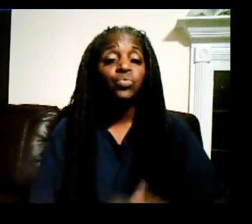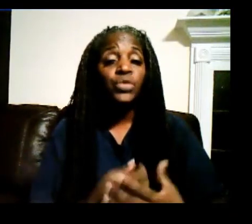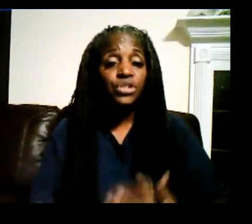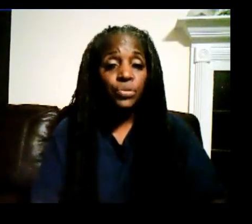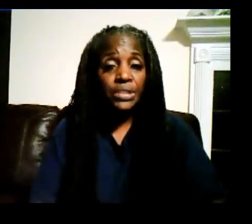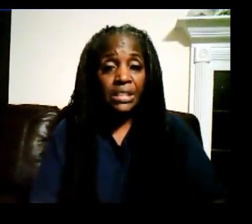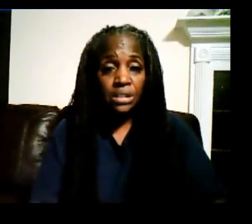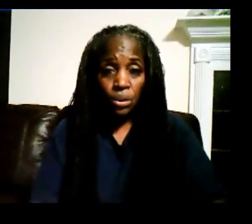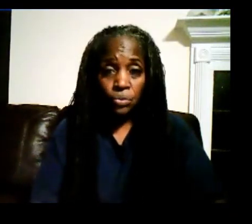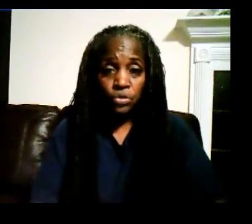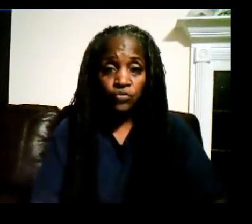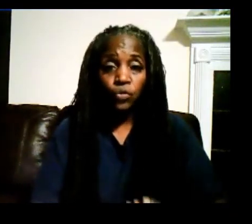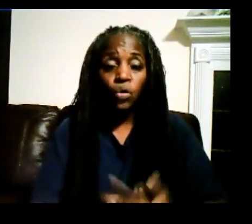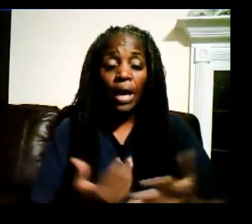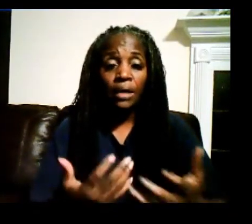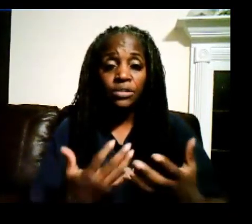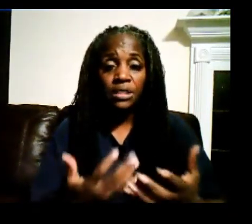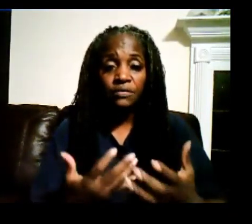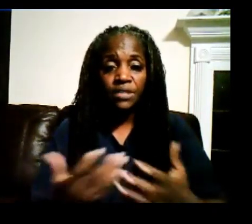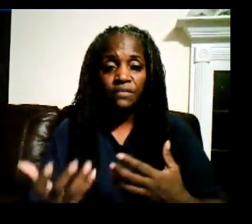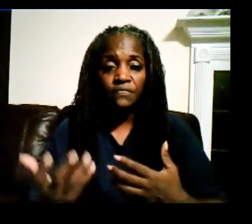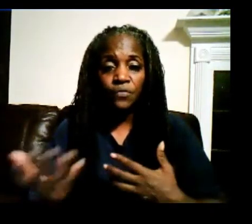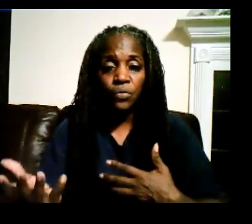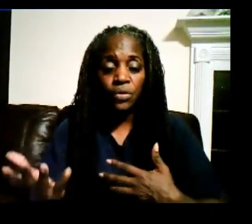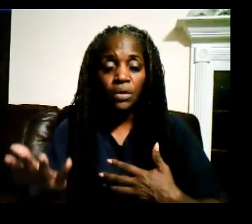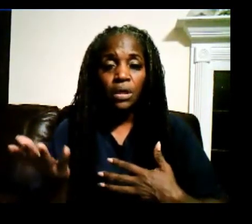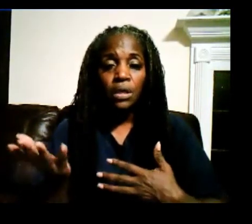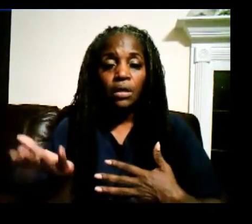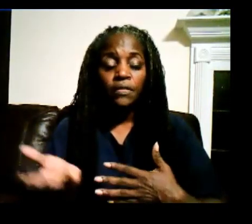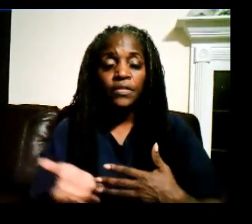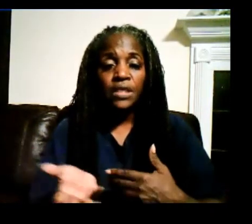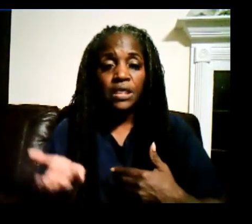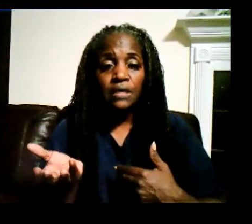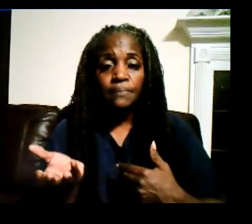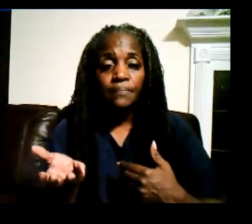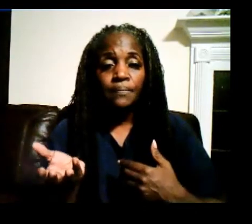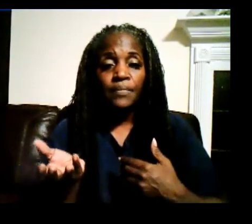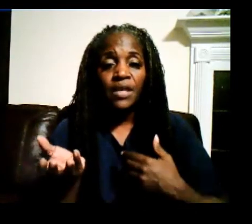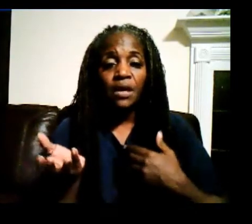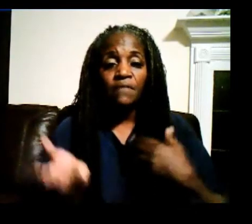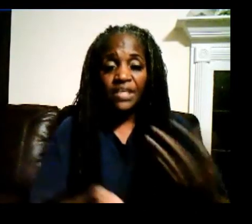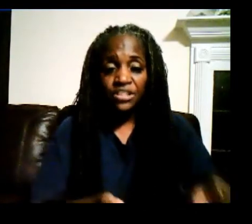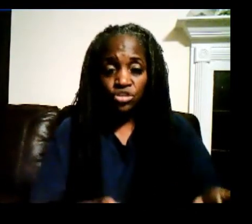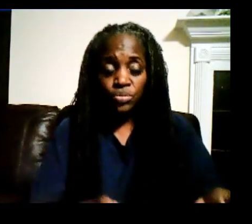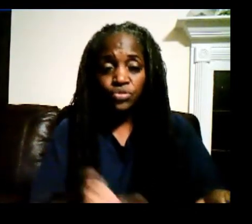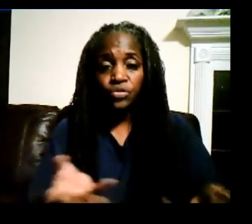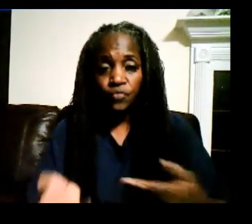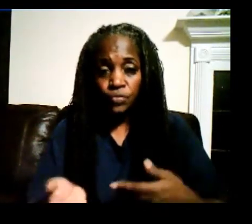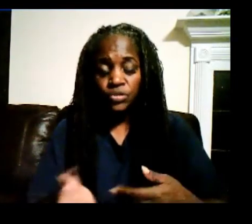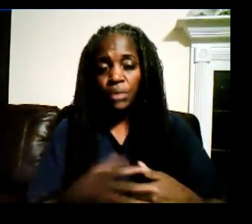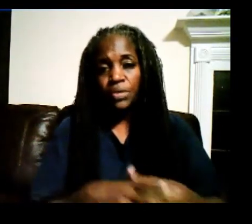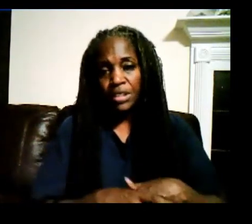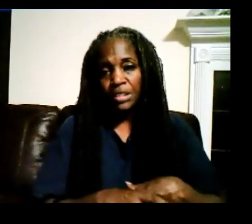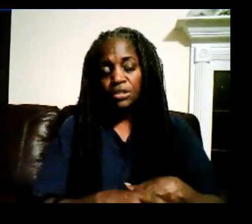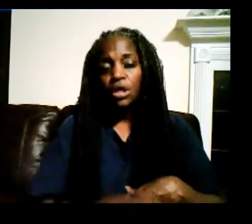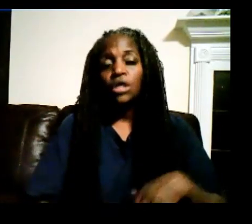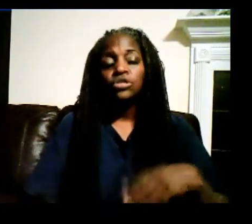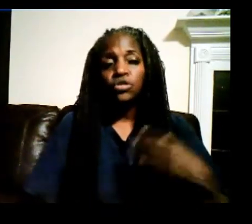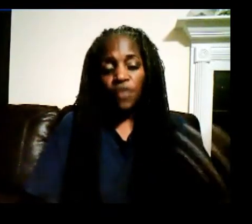we do need those for ourselves and for the vegetables or the foods that we eat. So the